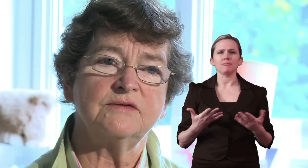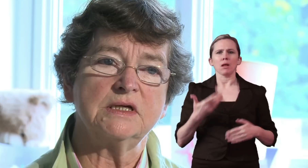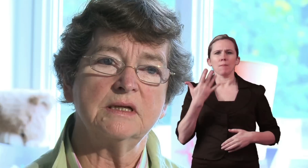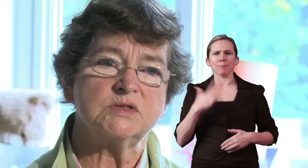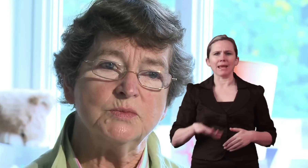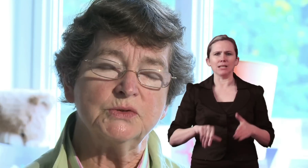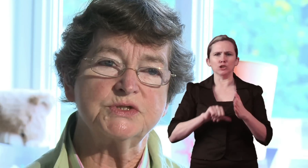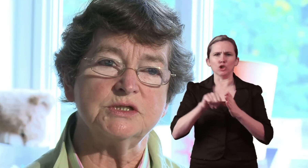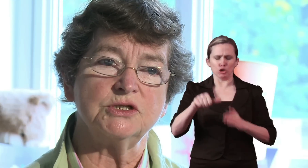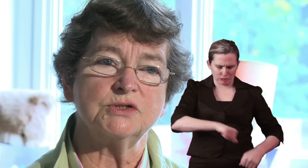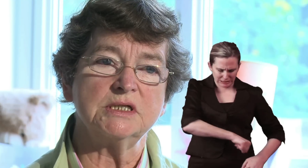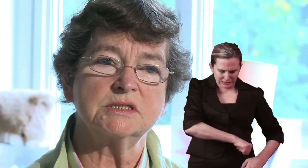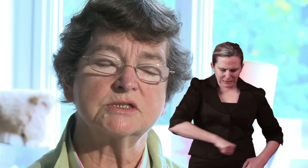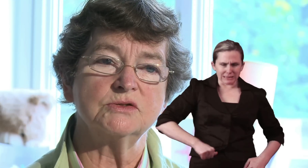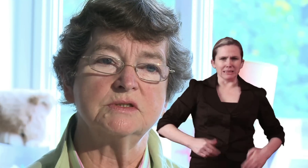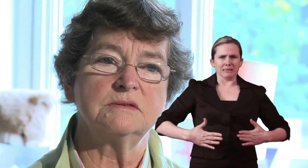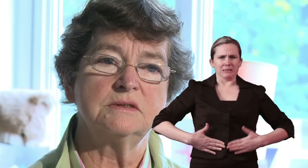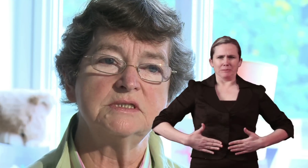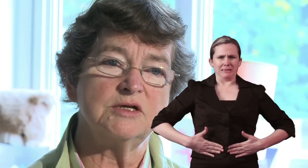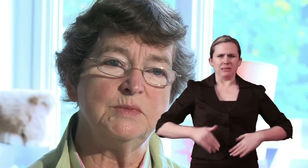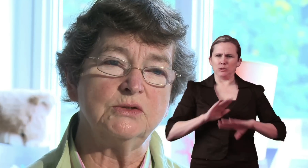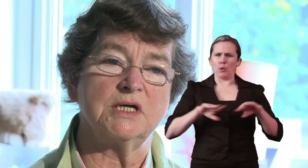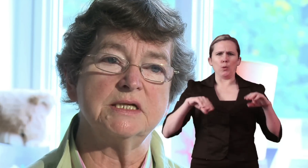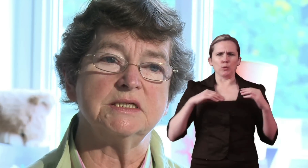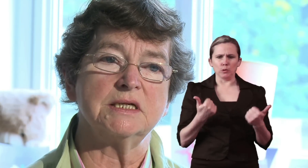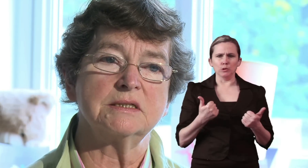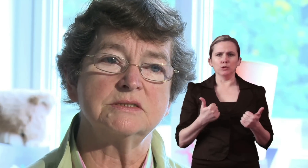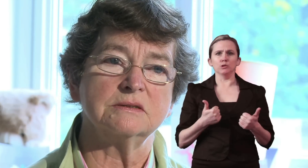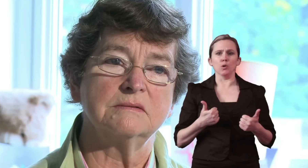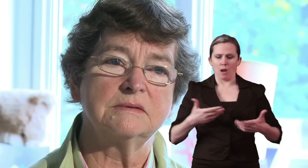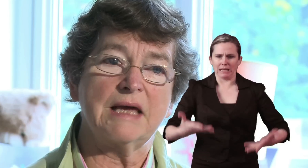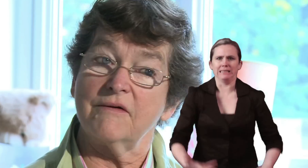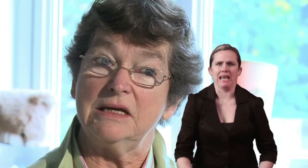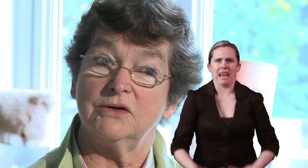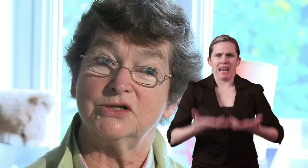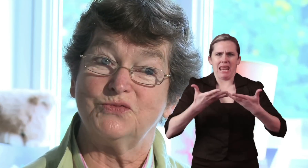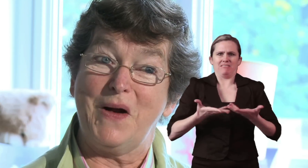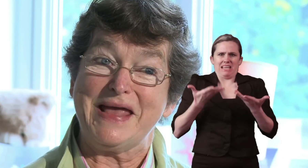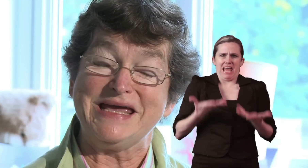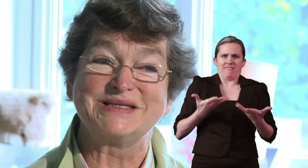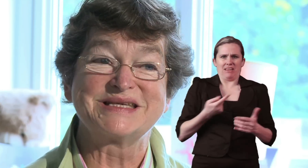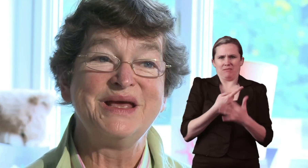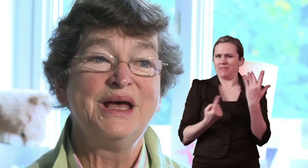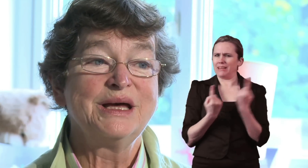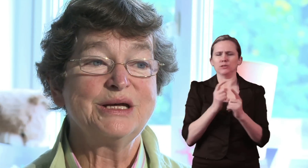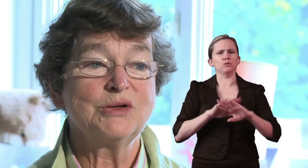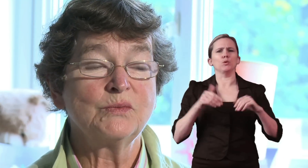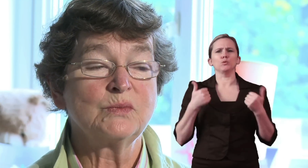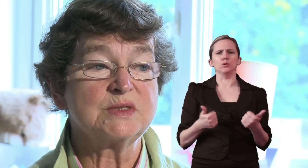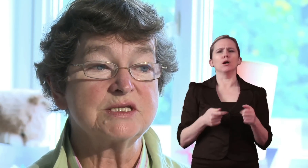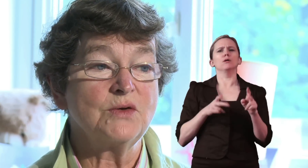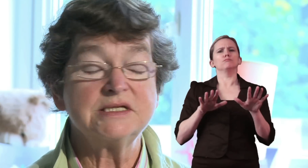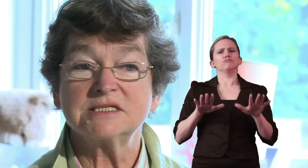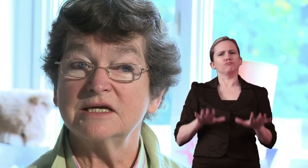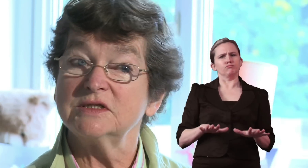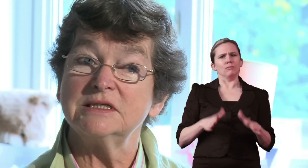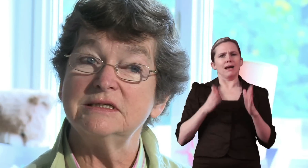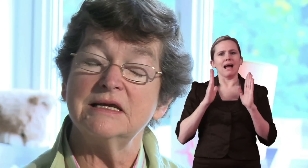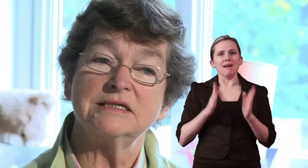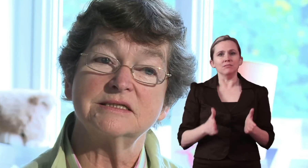having abdominal surgery it's not a terribly good idea to carry large weights. So I discovered the delights